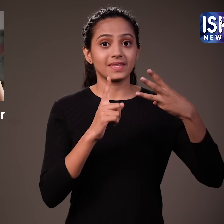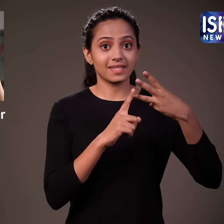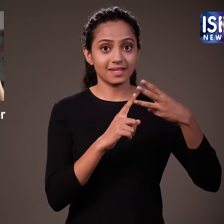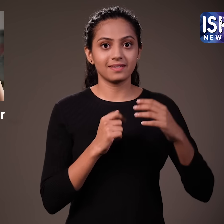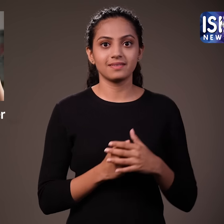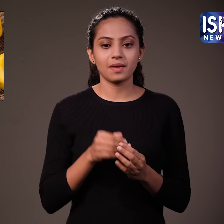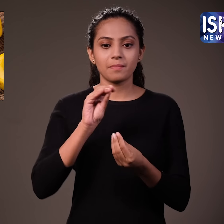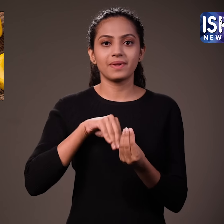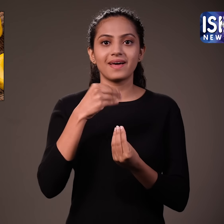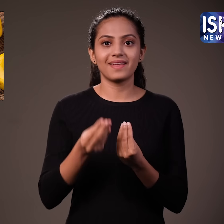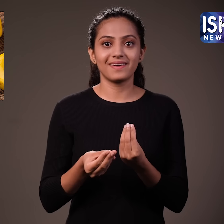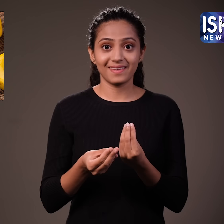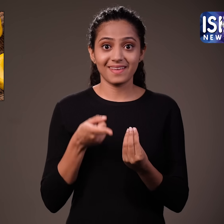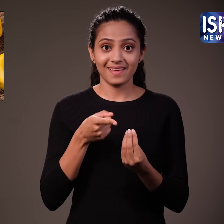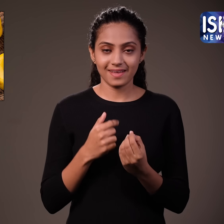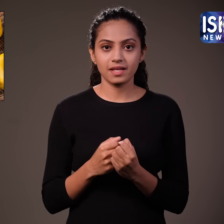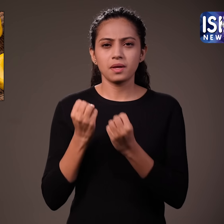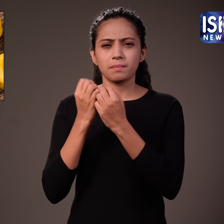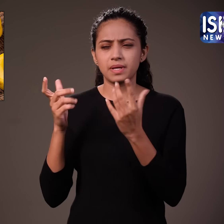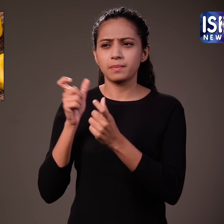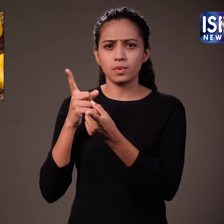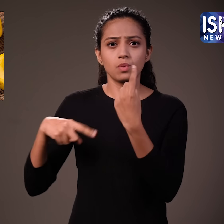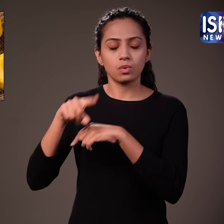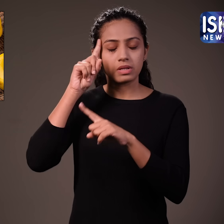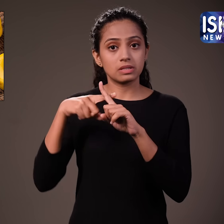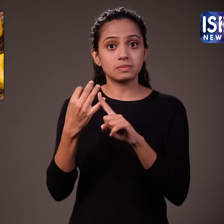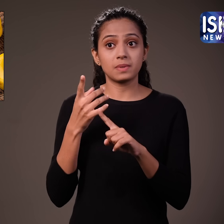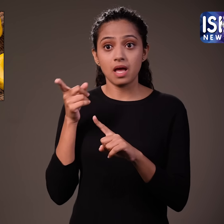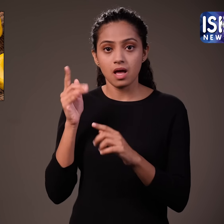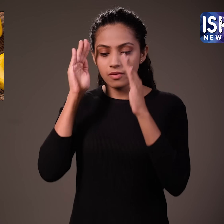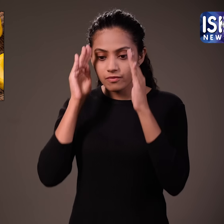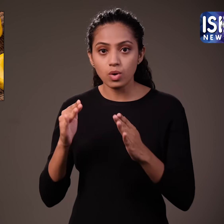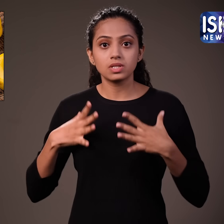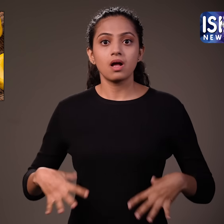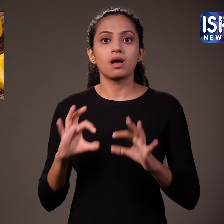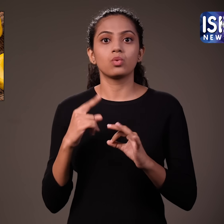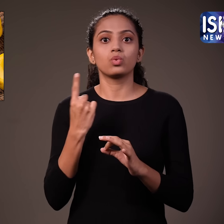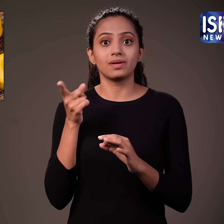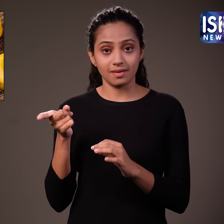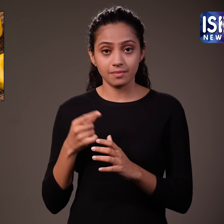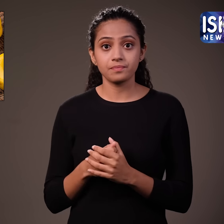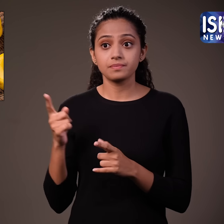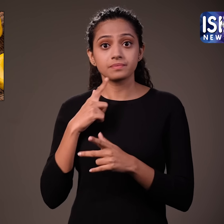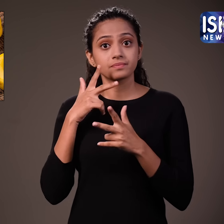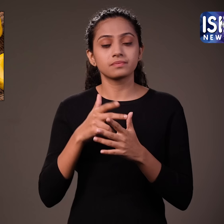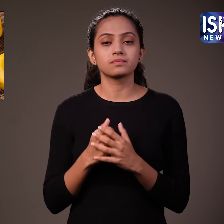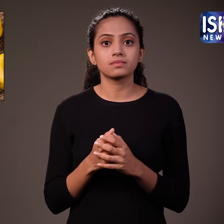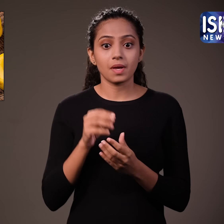Bananas Many health experts believe that drinking water after eating